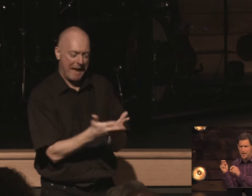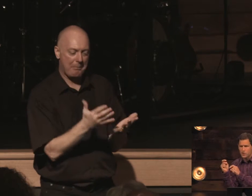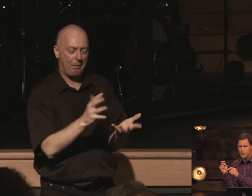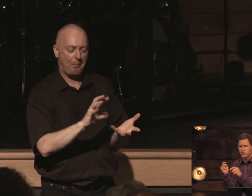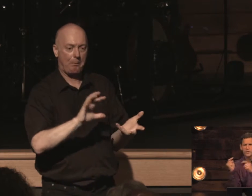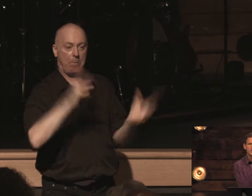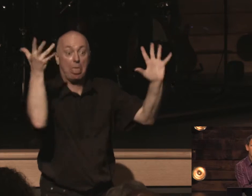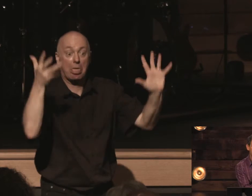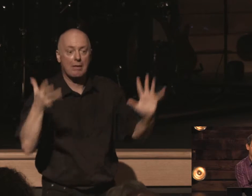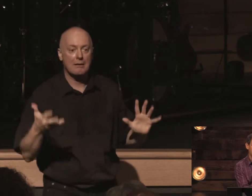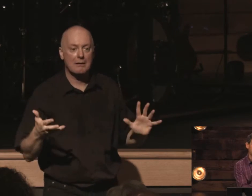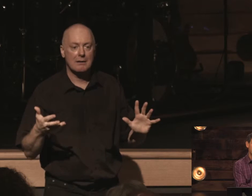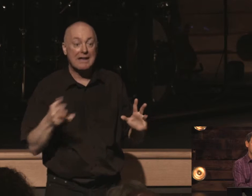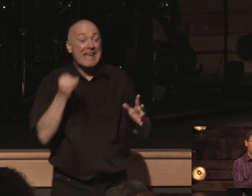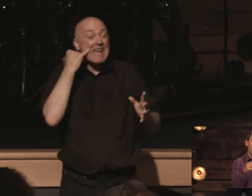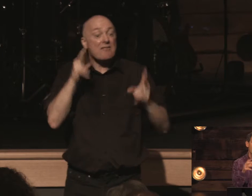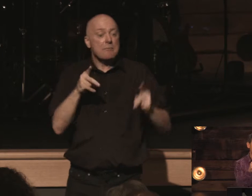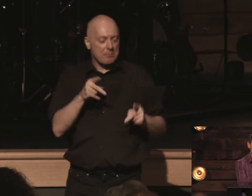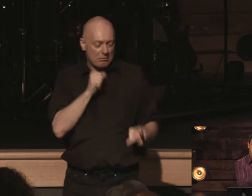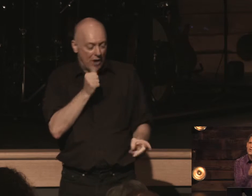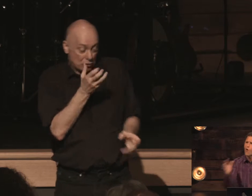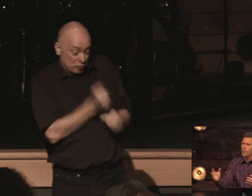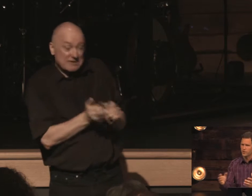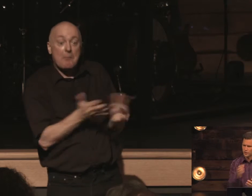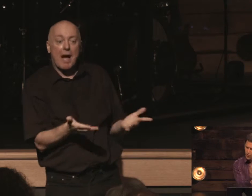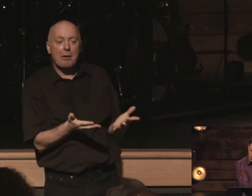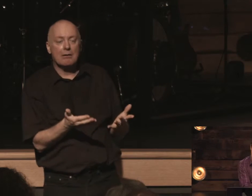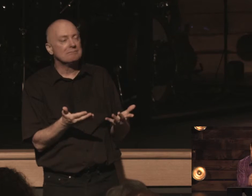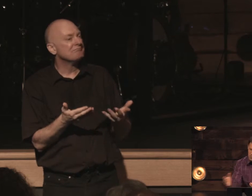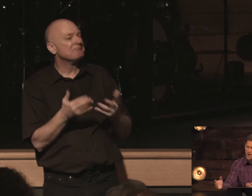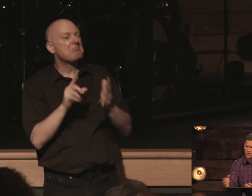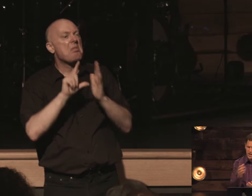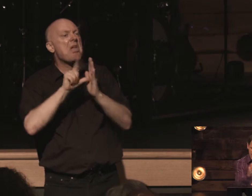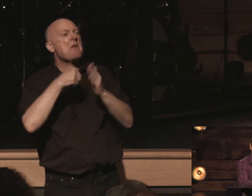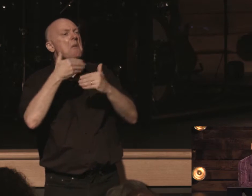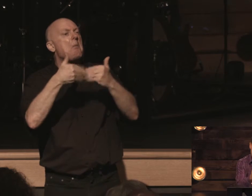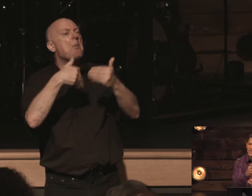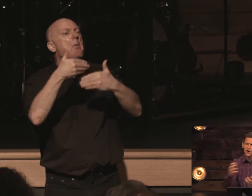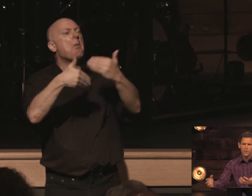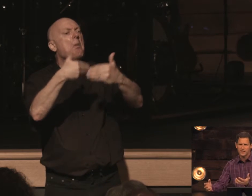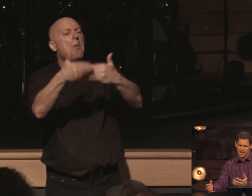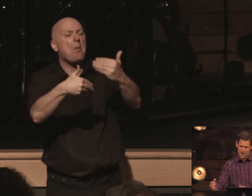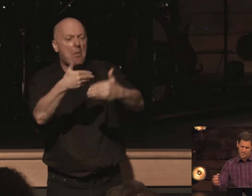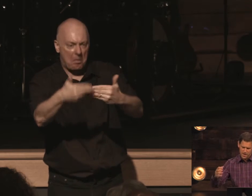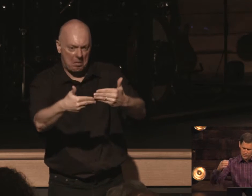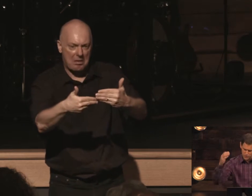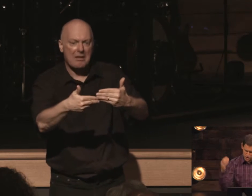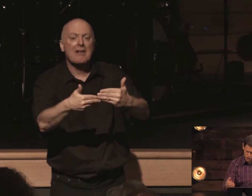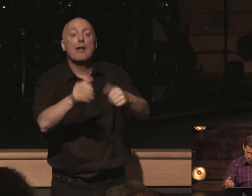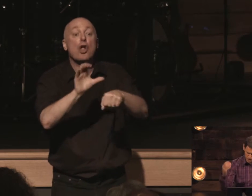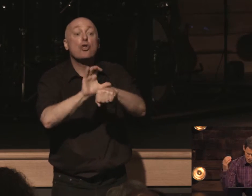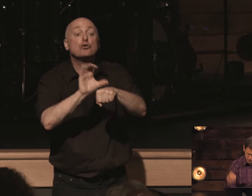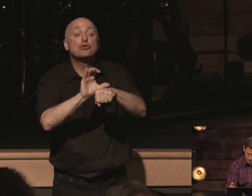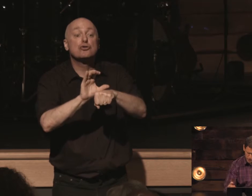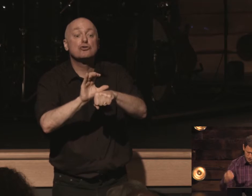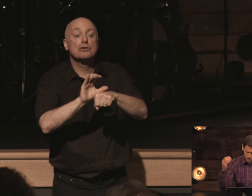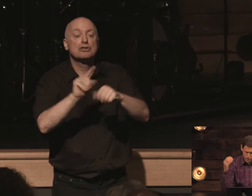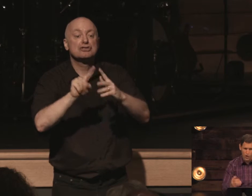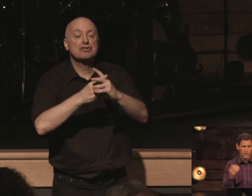get authority to be rejected and it's only a few moments it's only a few months it's only a little bit of time where the church starts to go